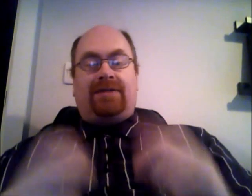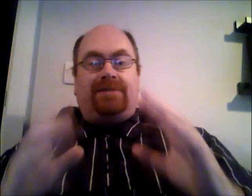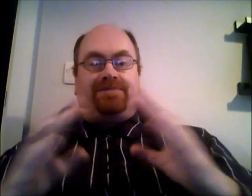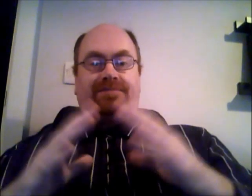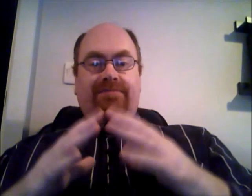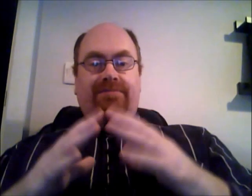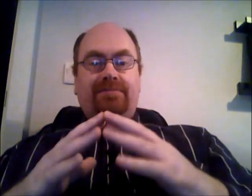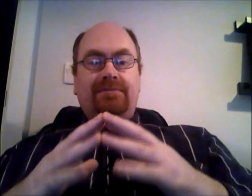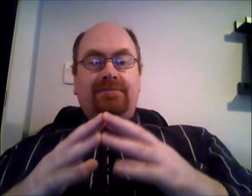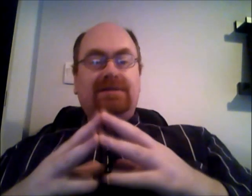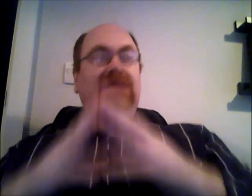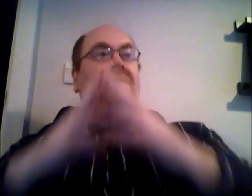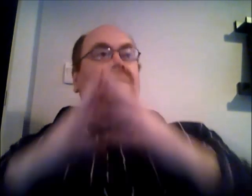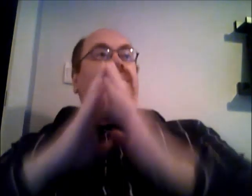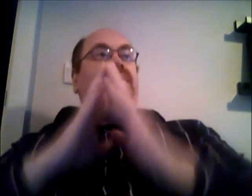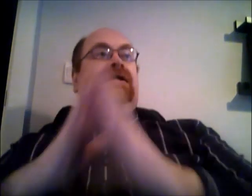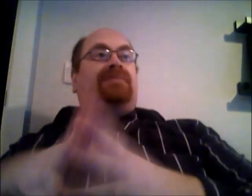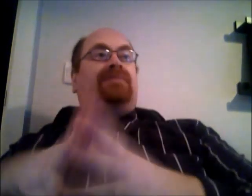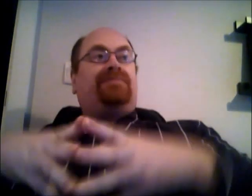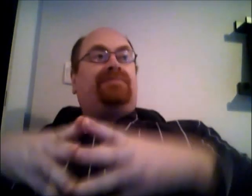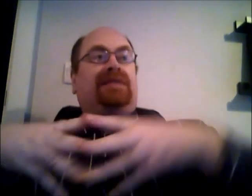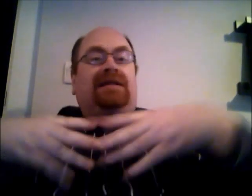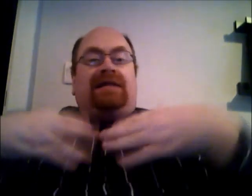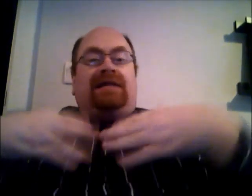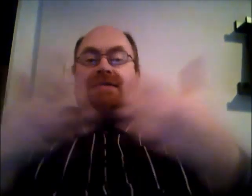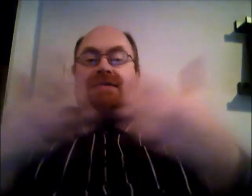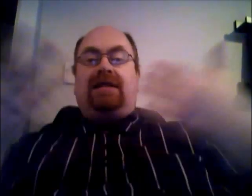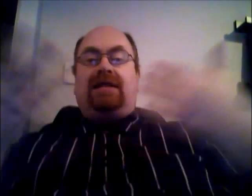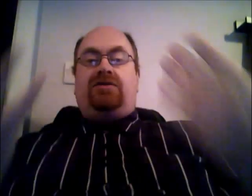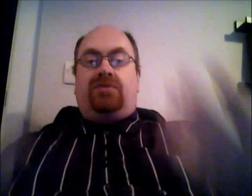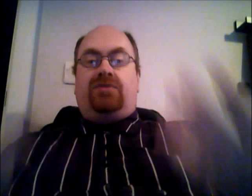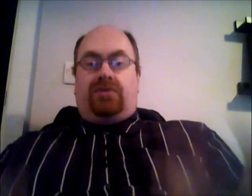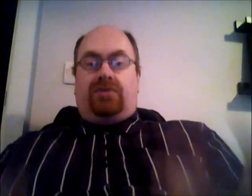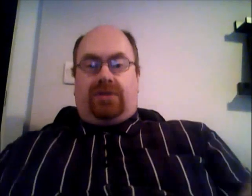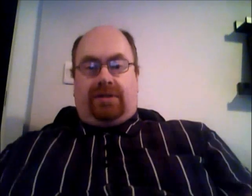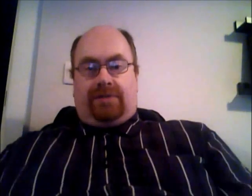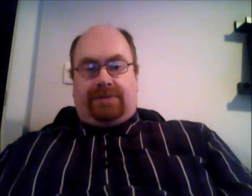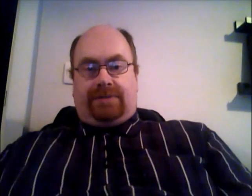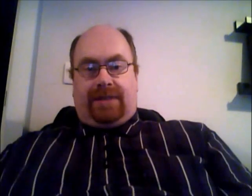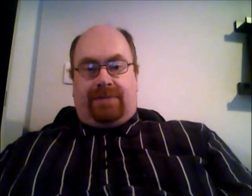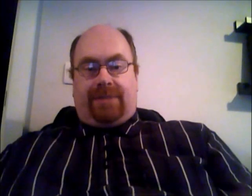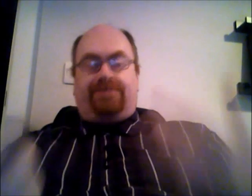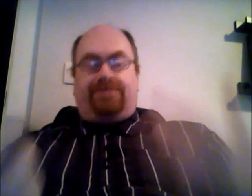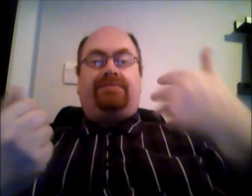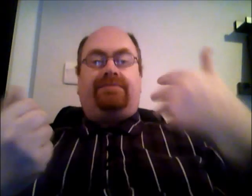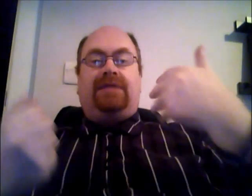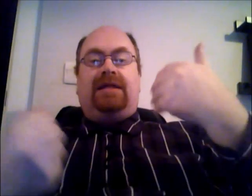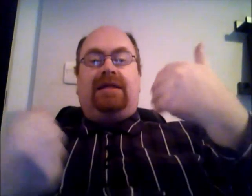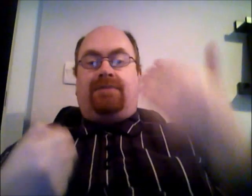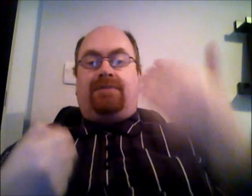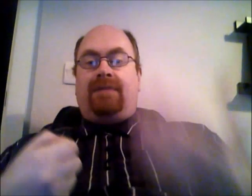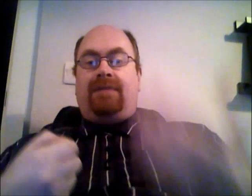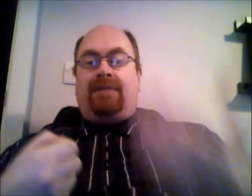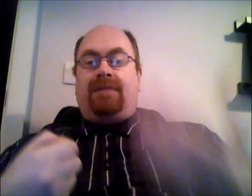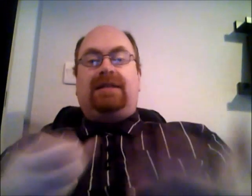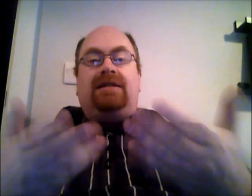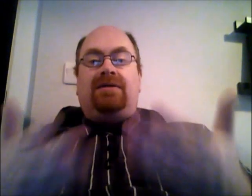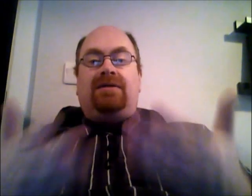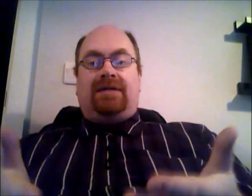now that is the truth of what's been happening now the problem is local councils